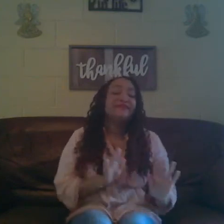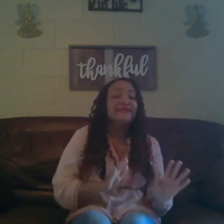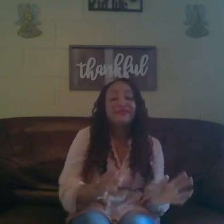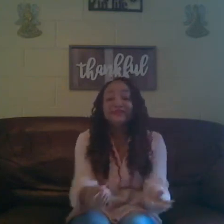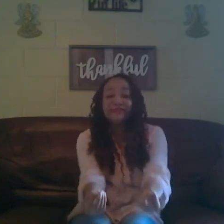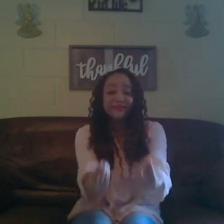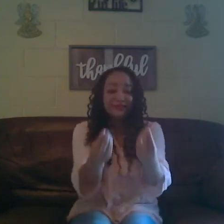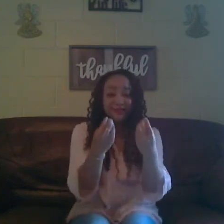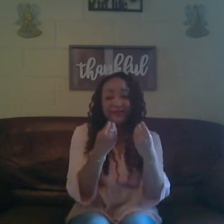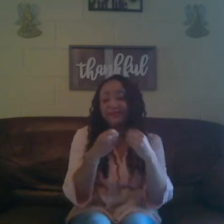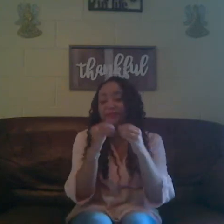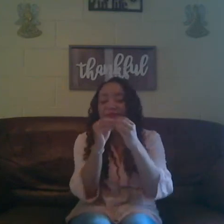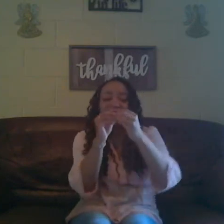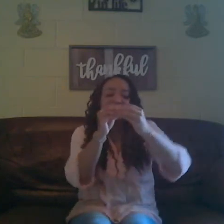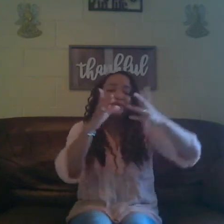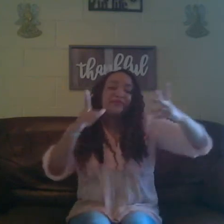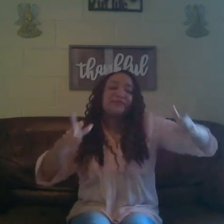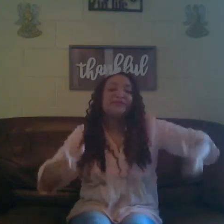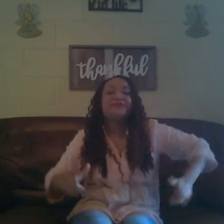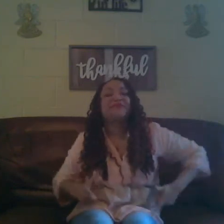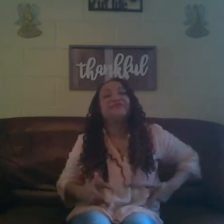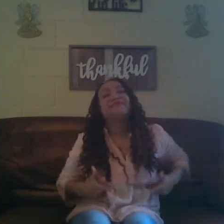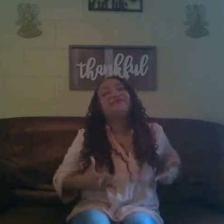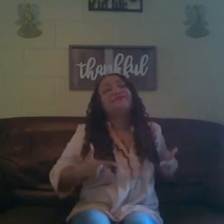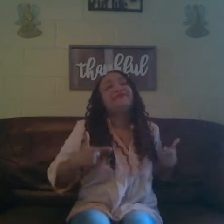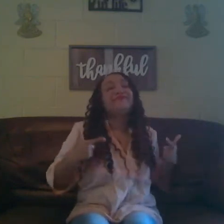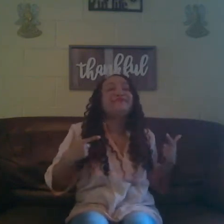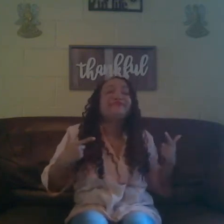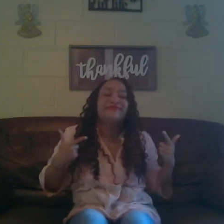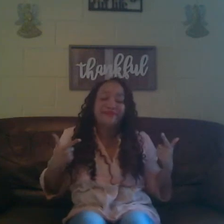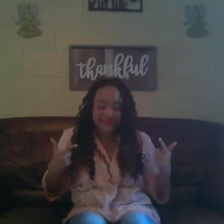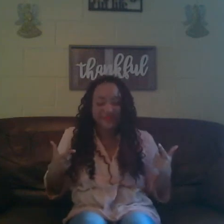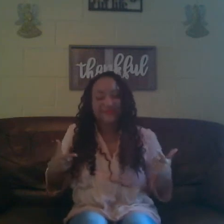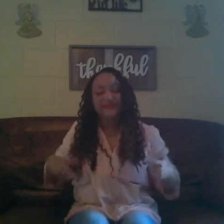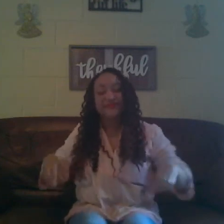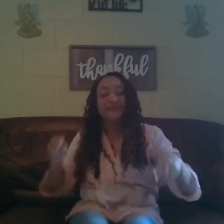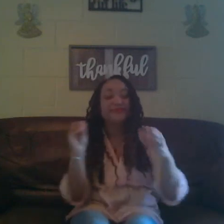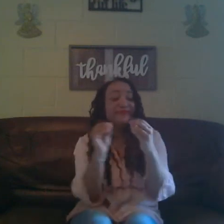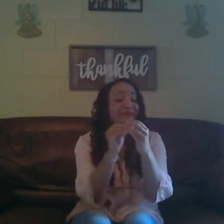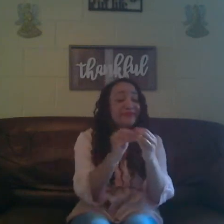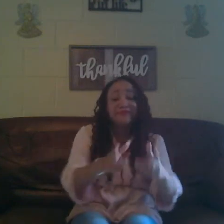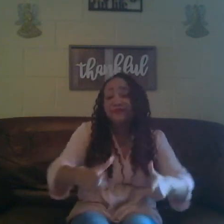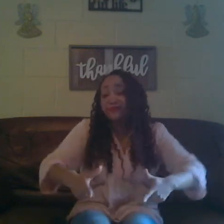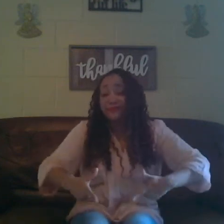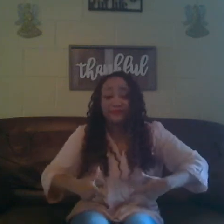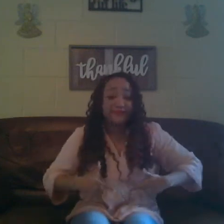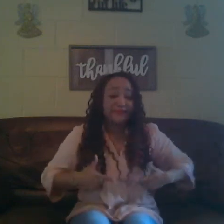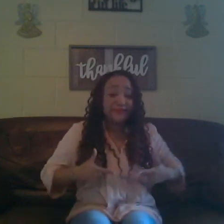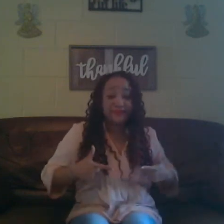You gave me the kiss of life The kiss of life